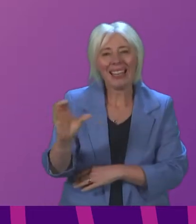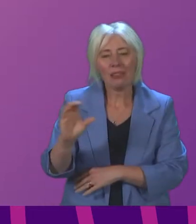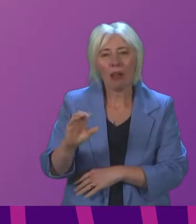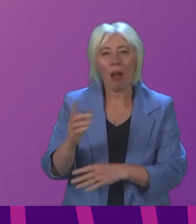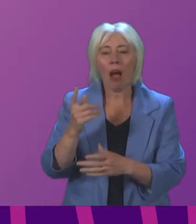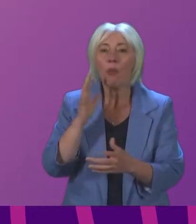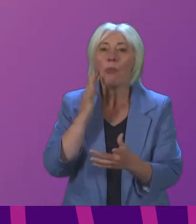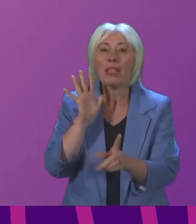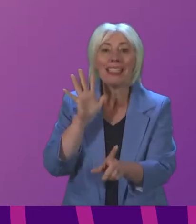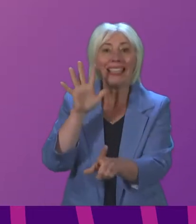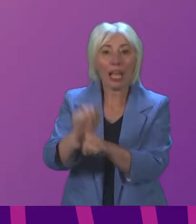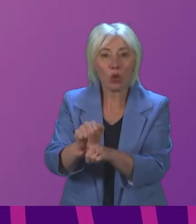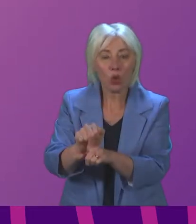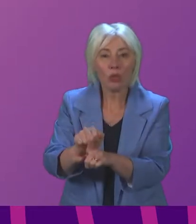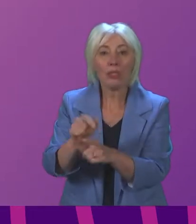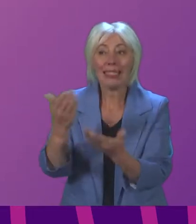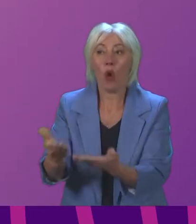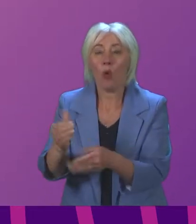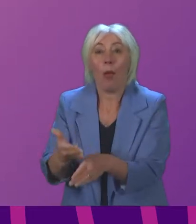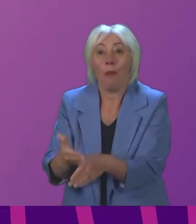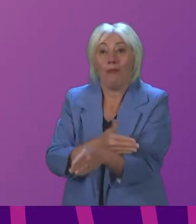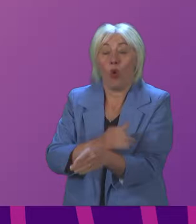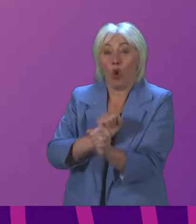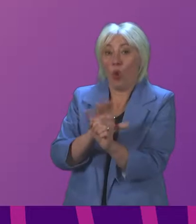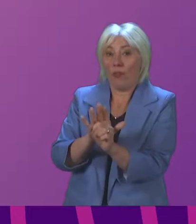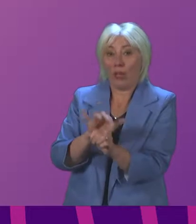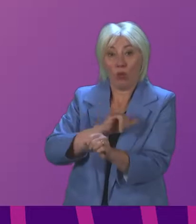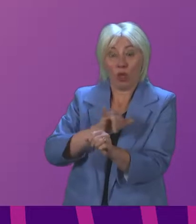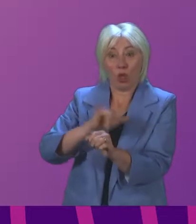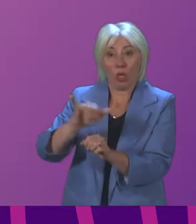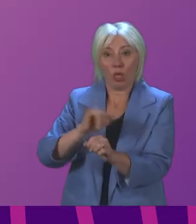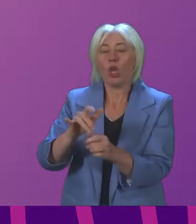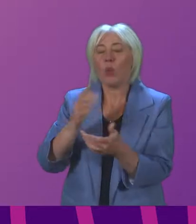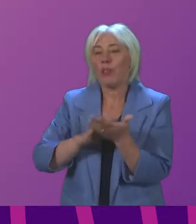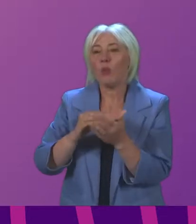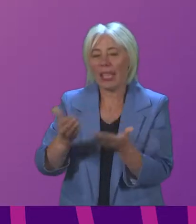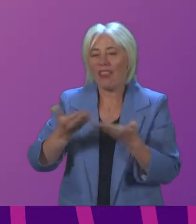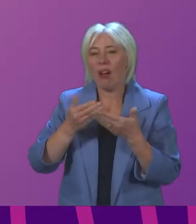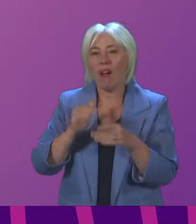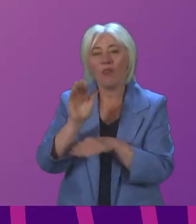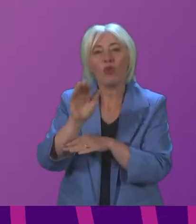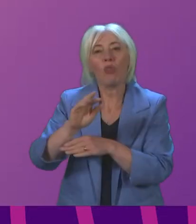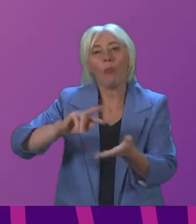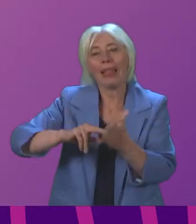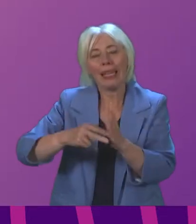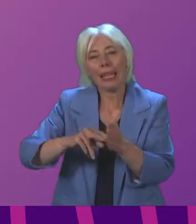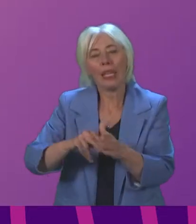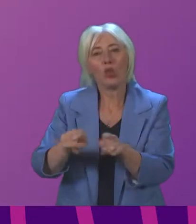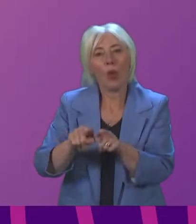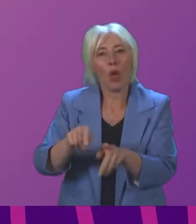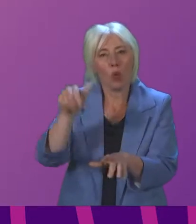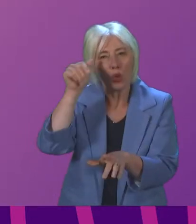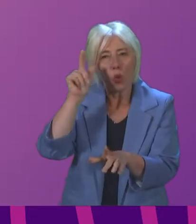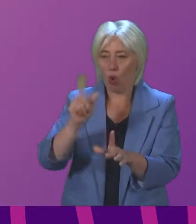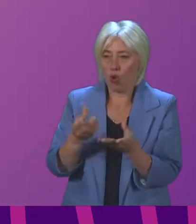diagnosed at compared to pre-COVID this would afford crucial work for planning and give our NHS an indication of